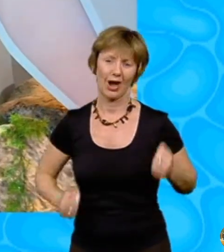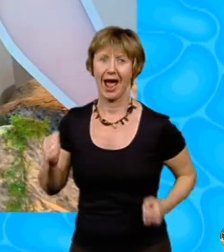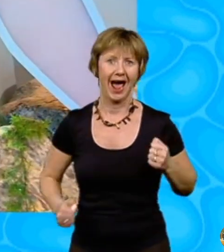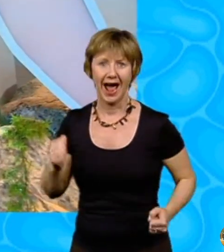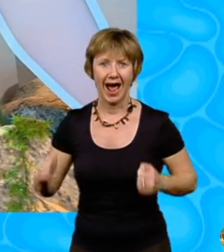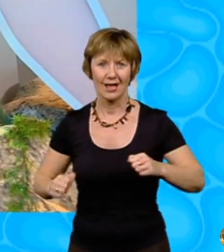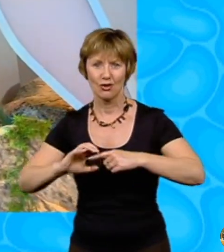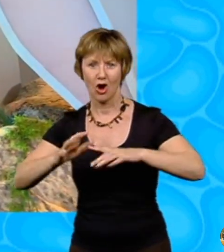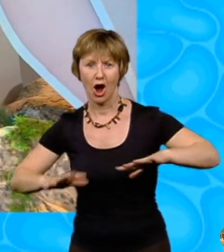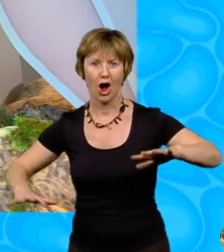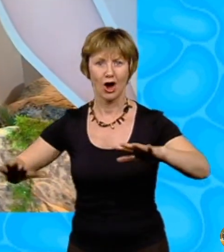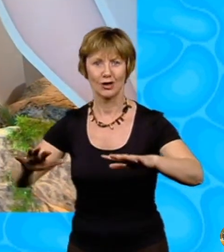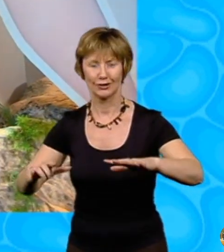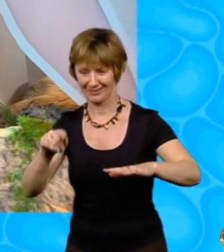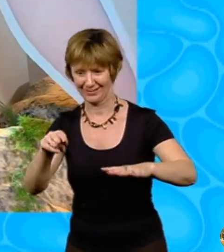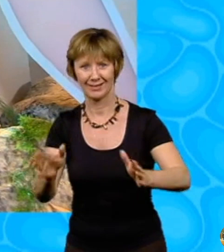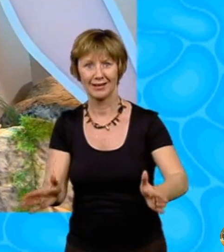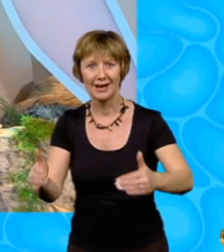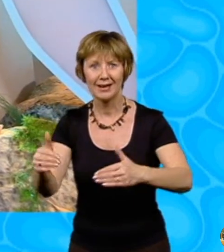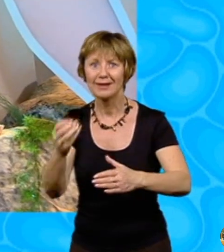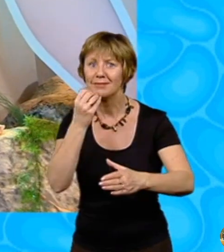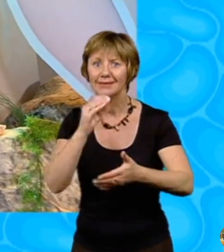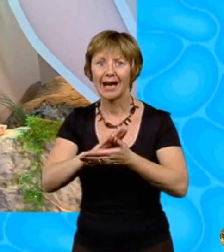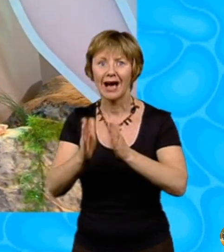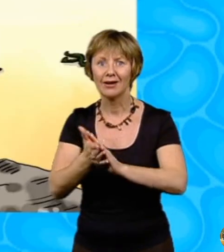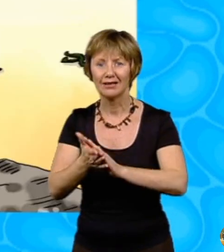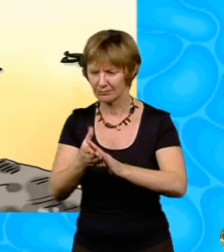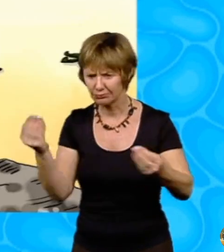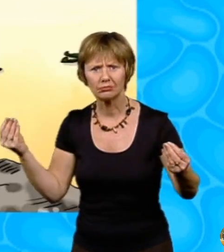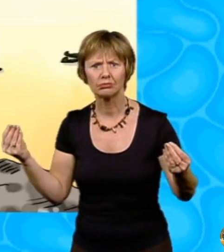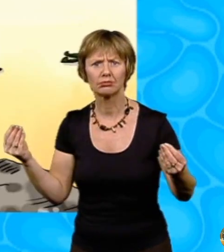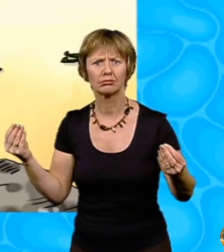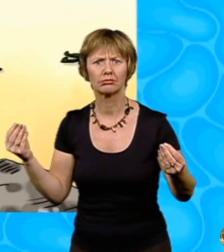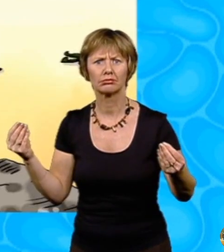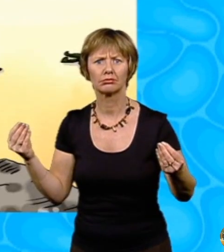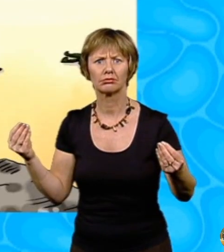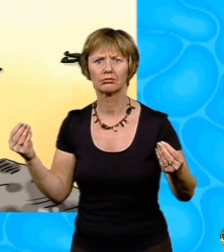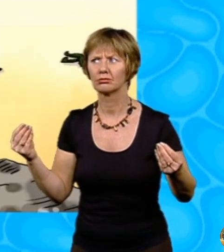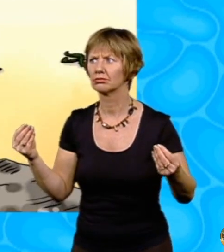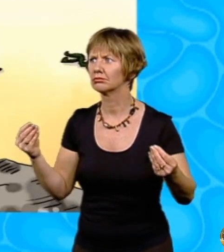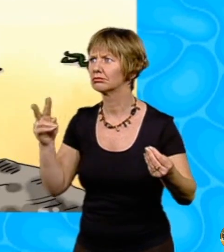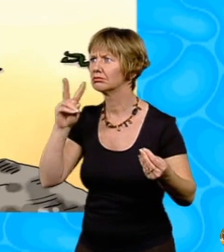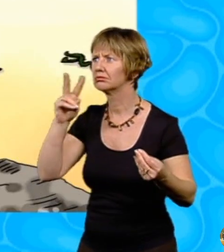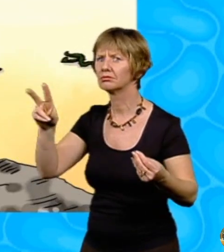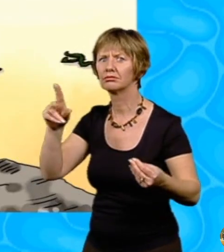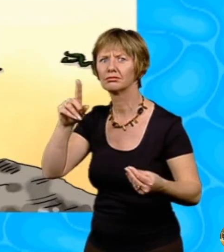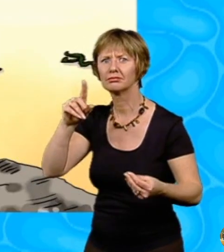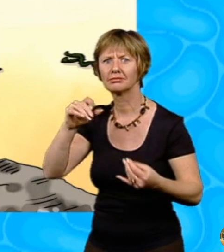I ran all the way to the rock pool where I'd left my box. But it wasn't there. In the distance, I could see a big